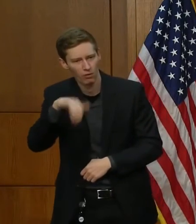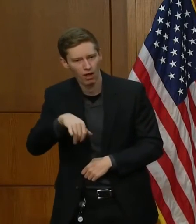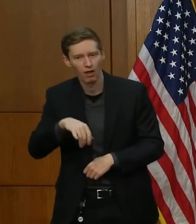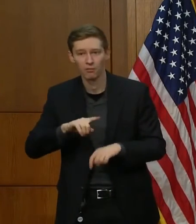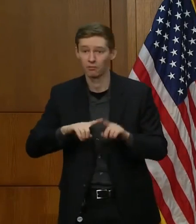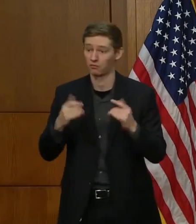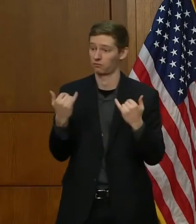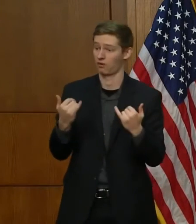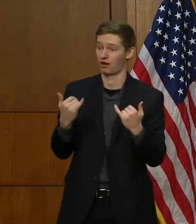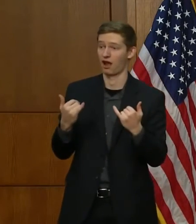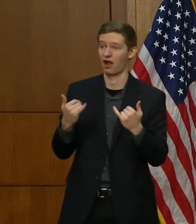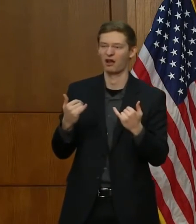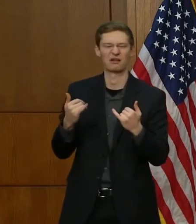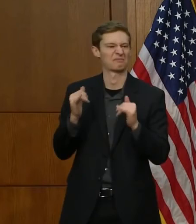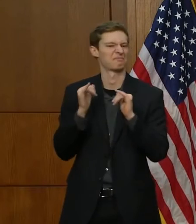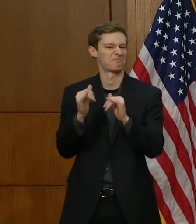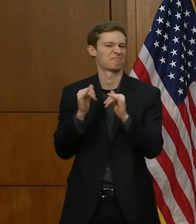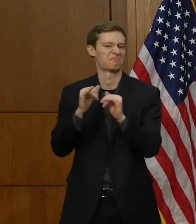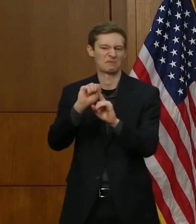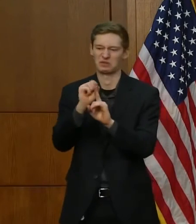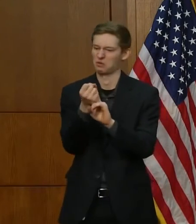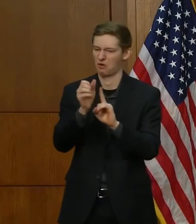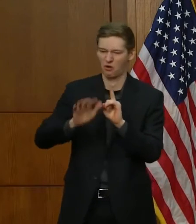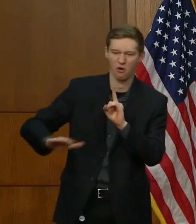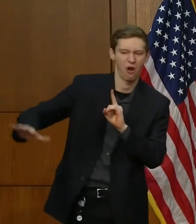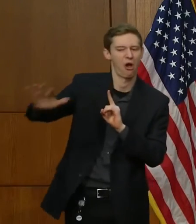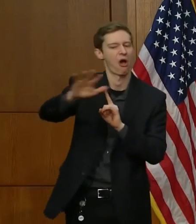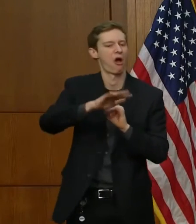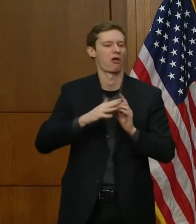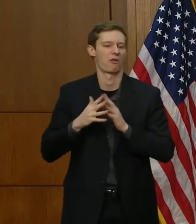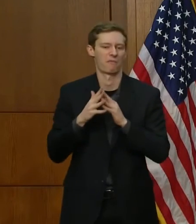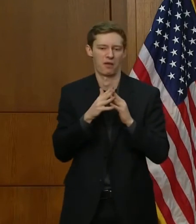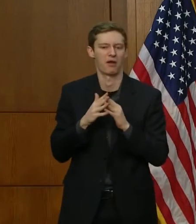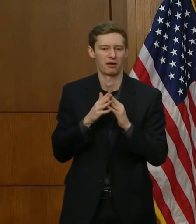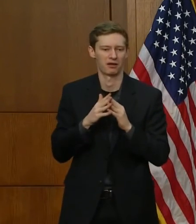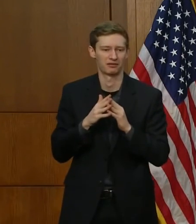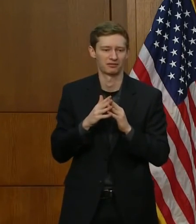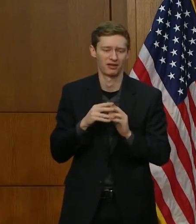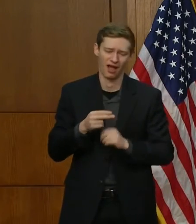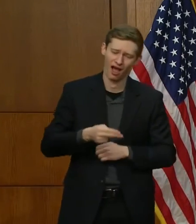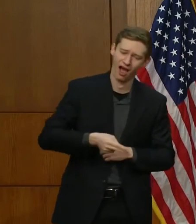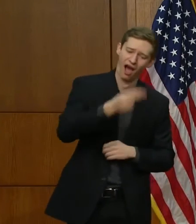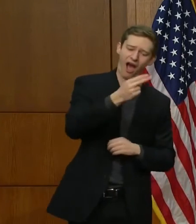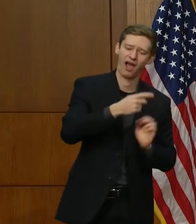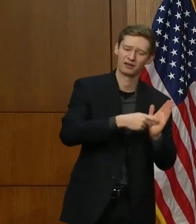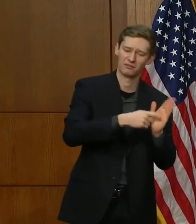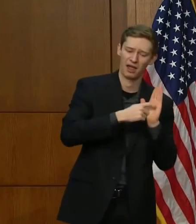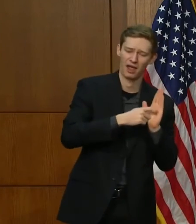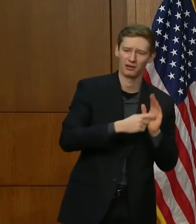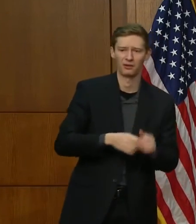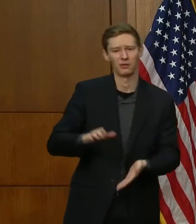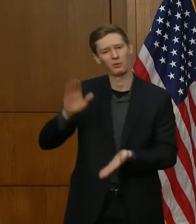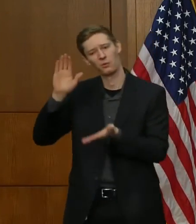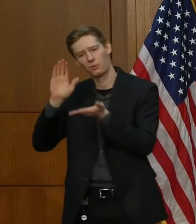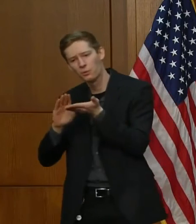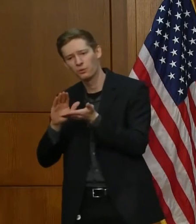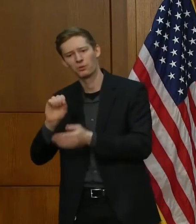we're in across the country. Demand is much larger than our supply.